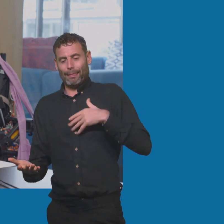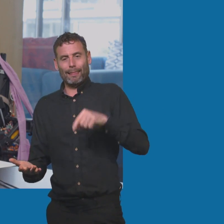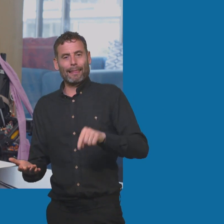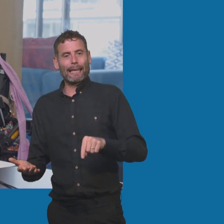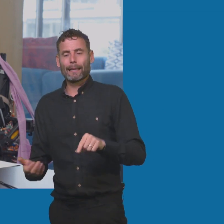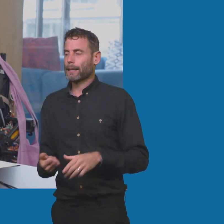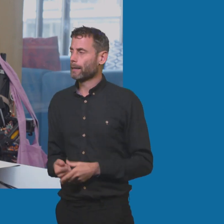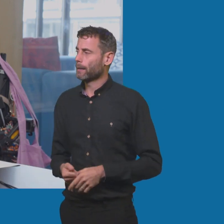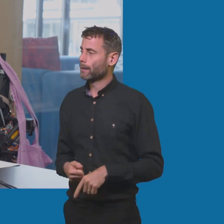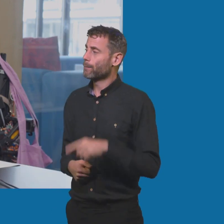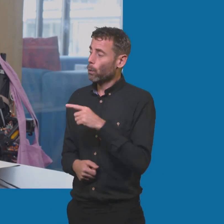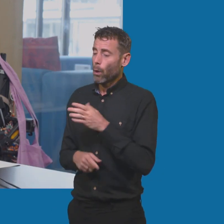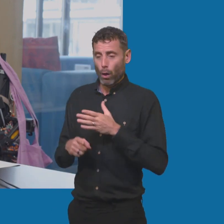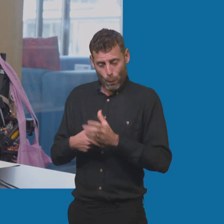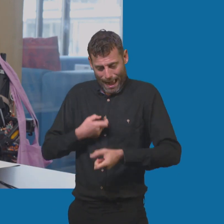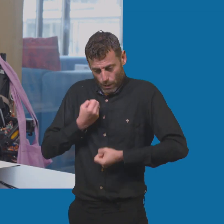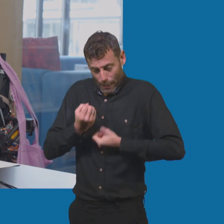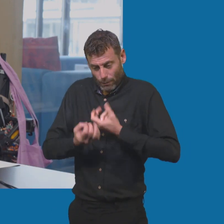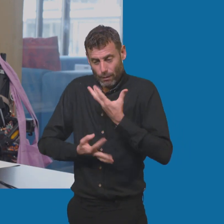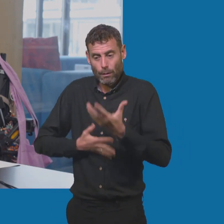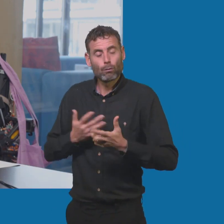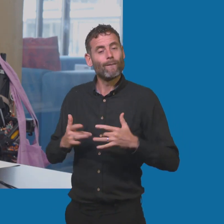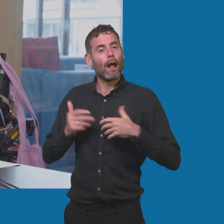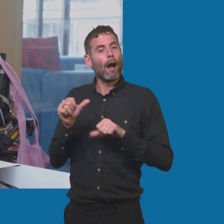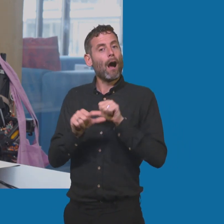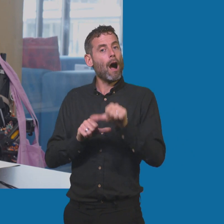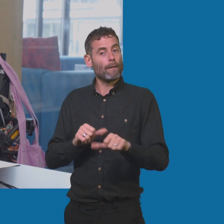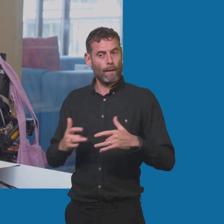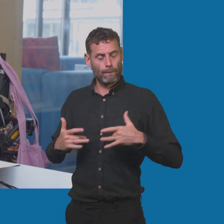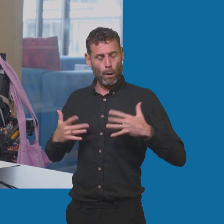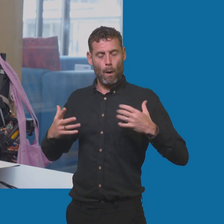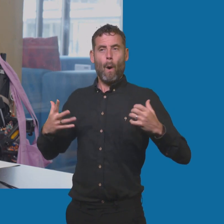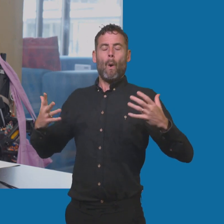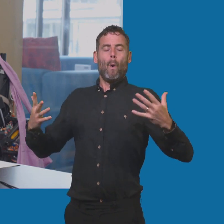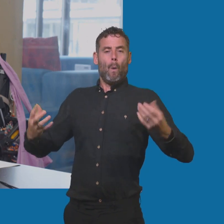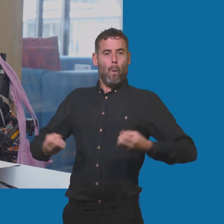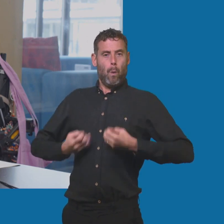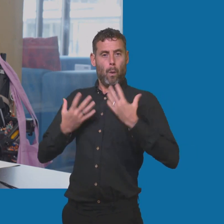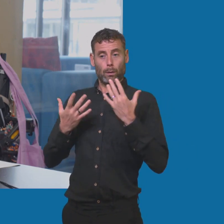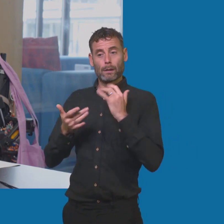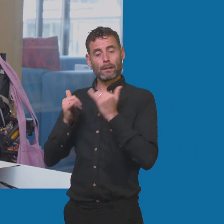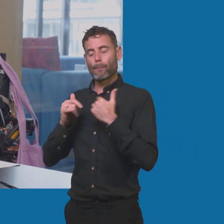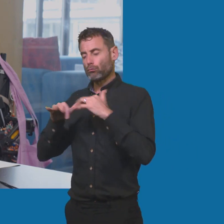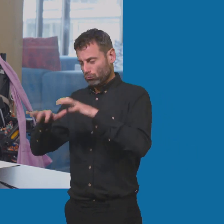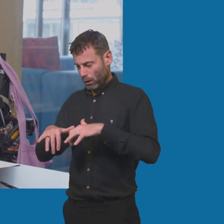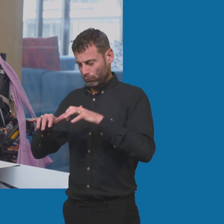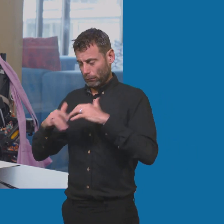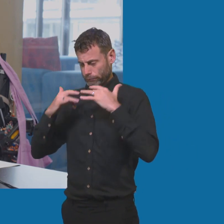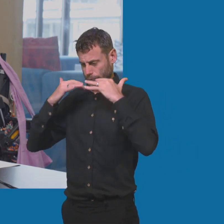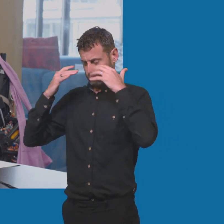enlightening experience? Because writing it myself, I was like, I was crying sometimes because I was like, transport you